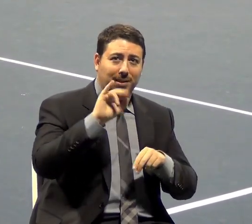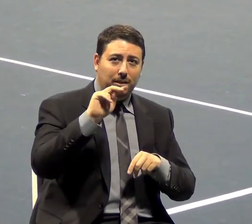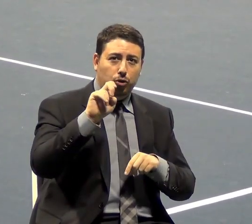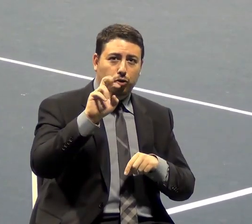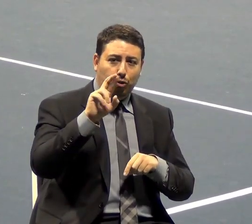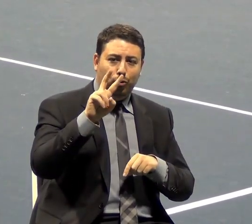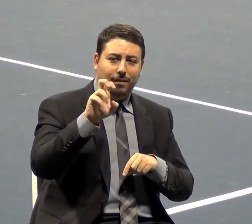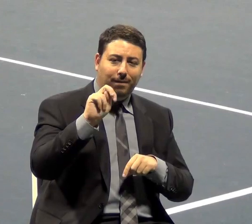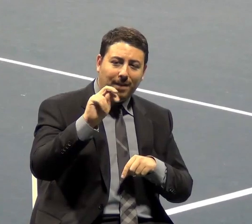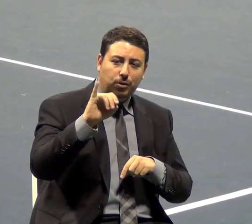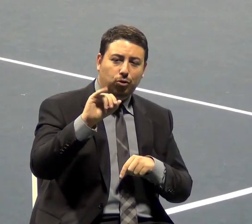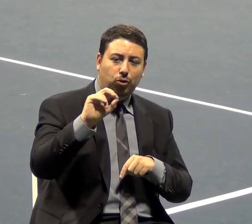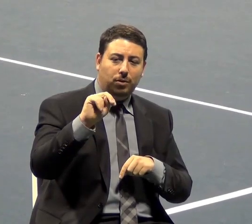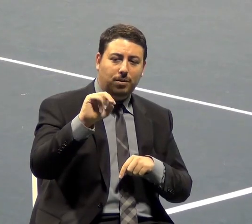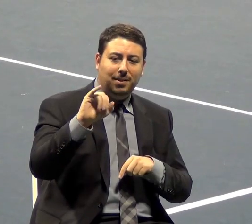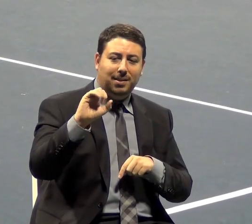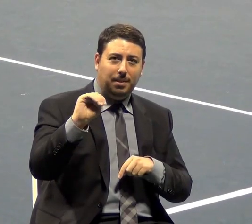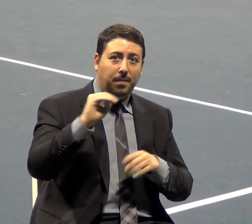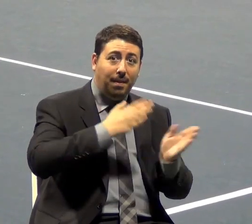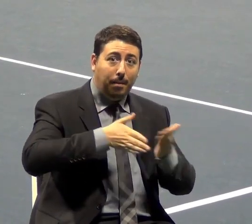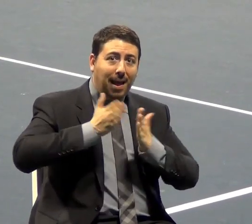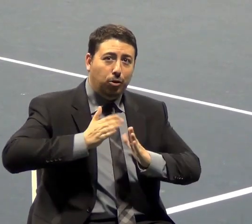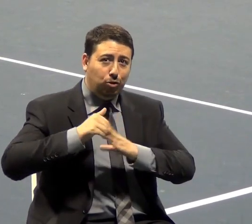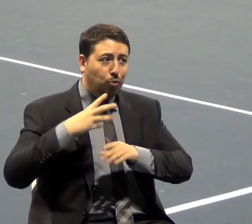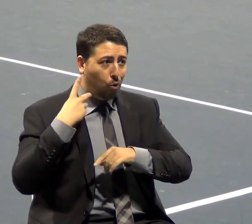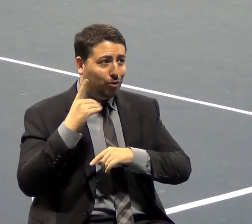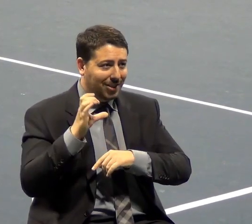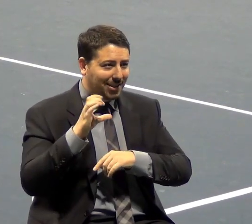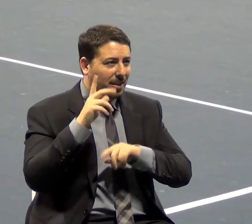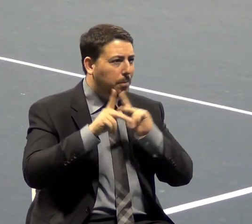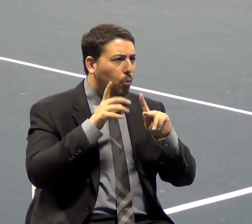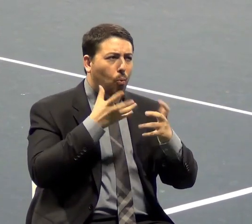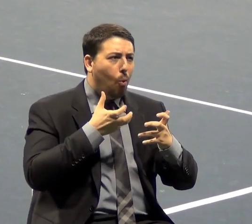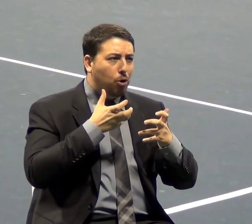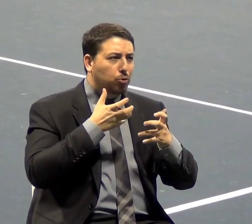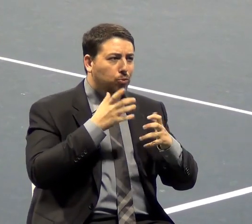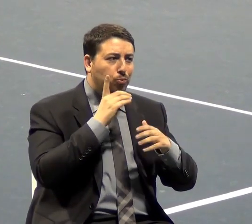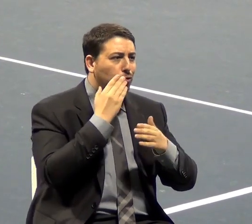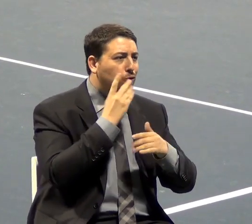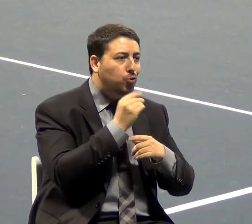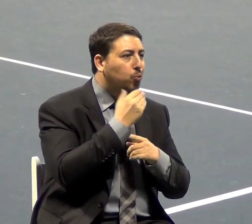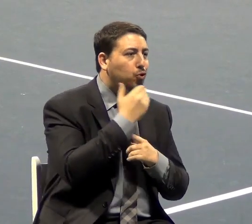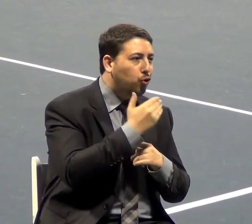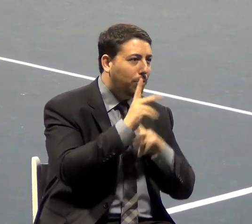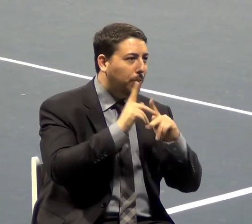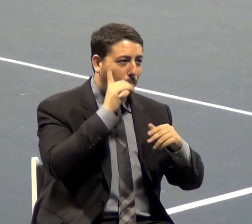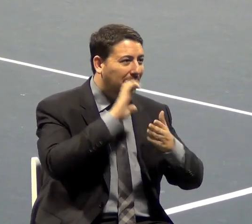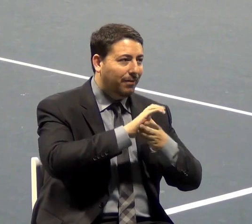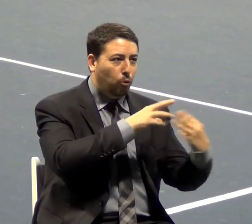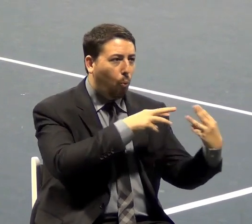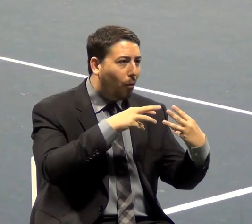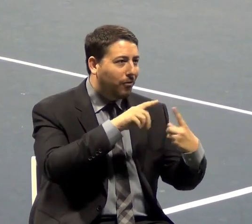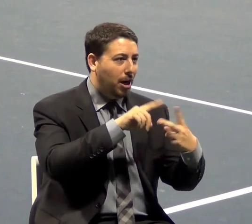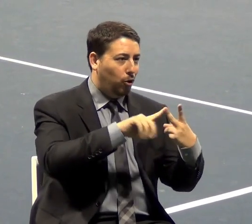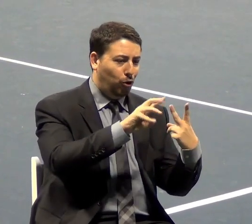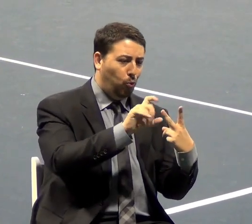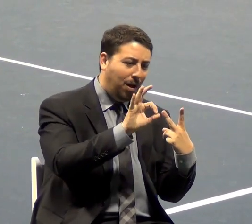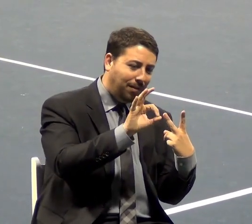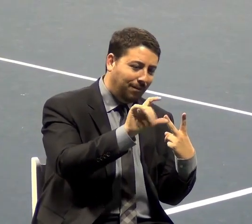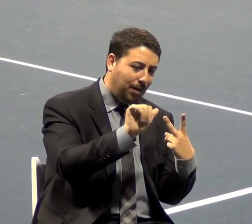the planners in Washington, the do-gooders, the people who believe in welfareism and warfareism and inflationism and